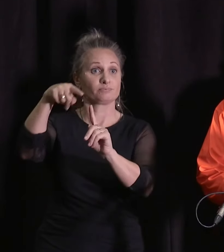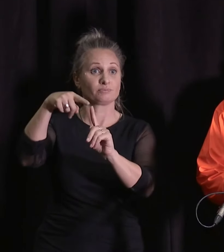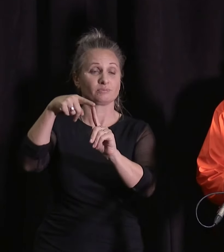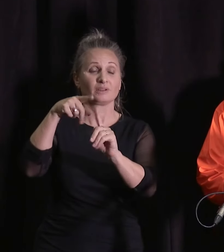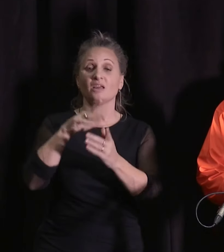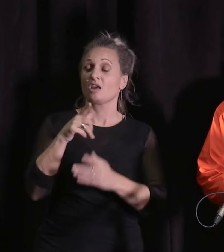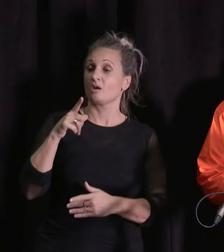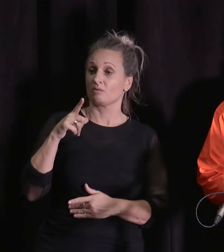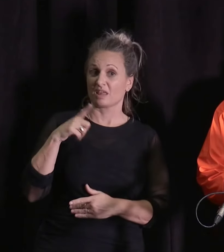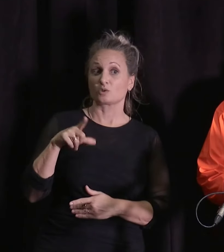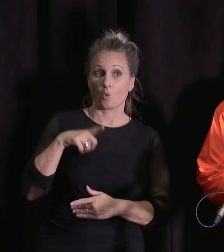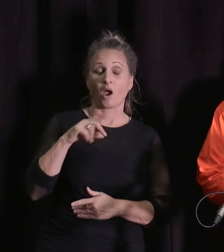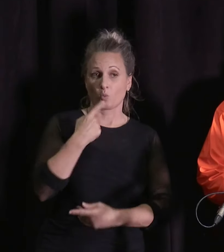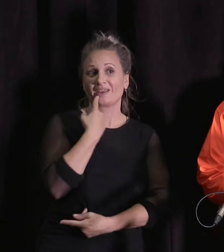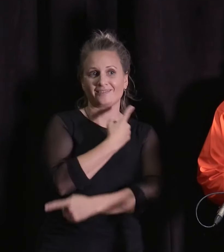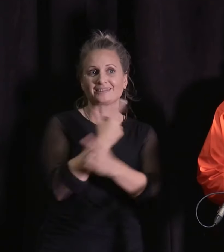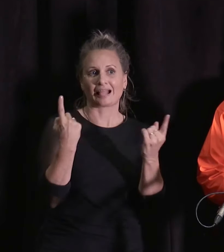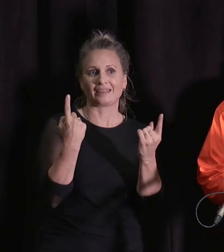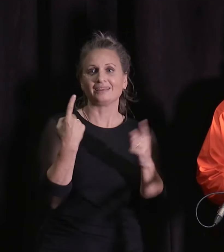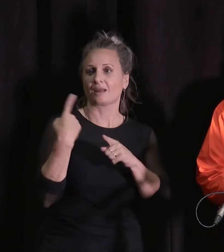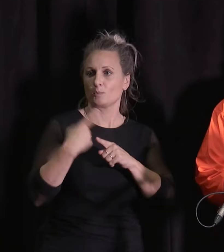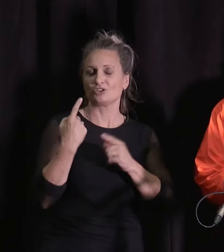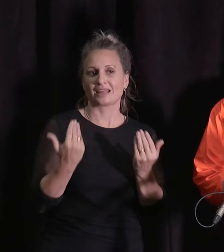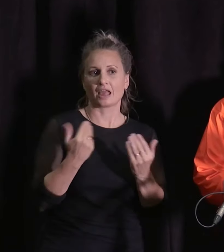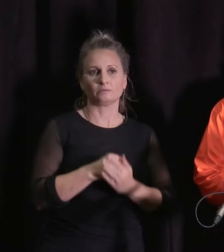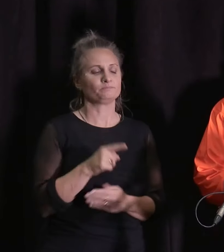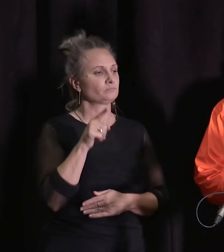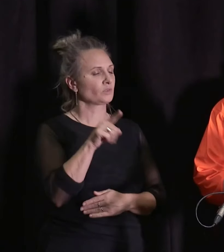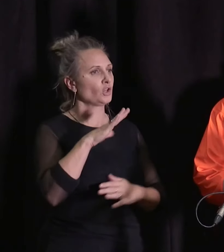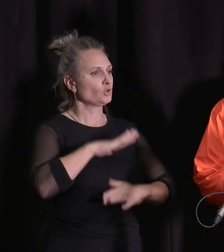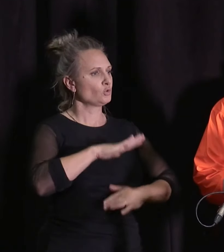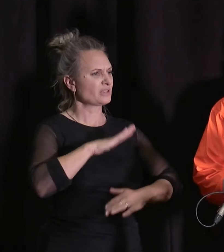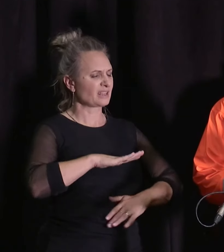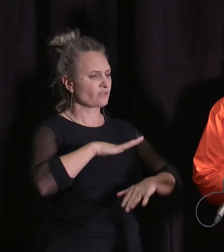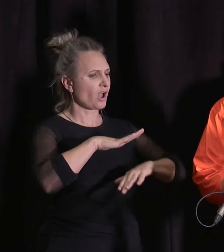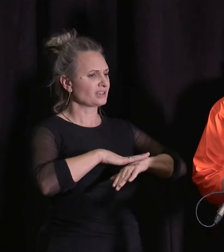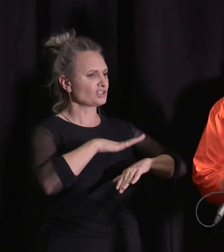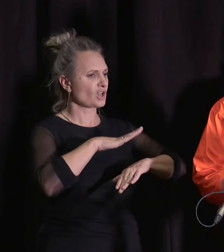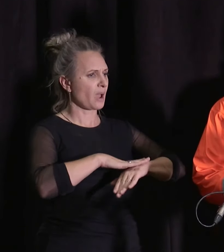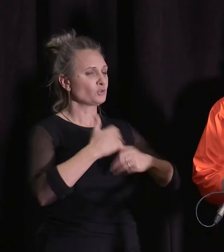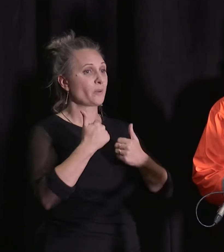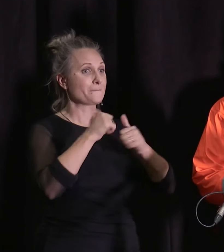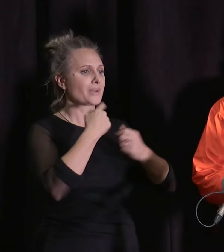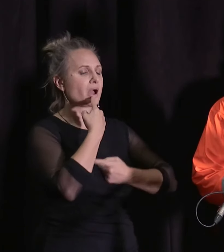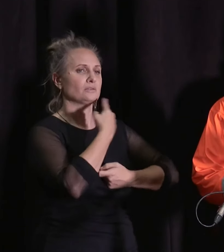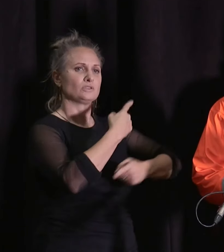shows just how big the situation is that we're dealing with. Are you satisfied with the time of patience to do an accident?